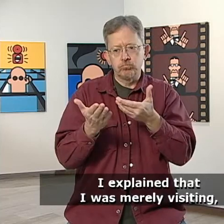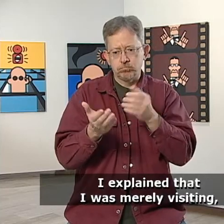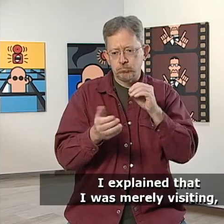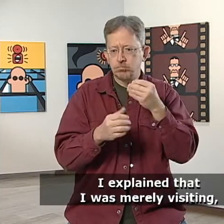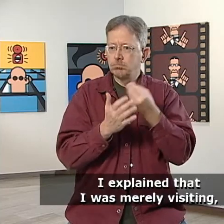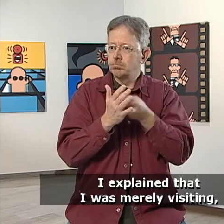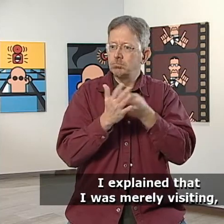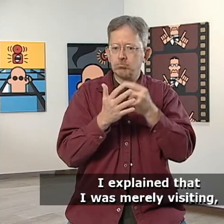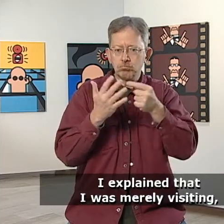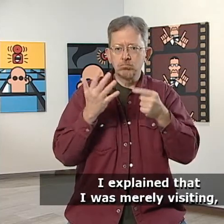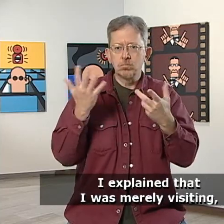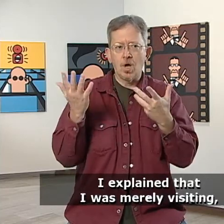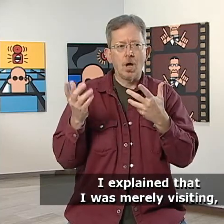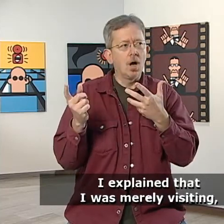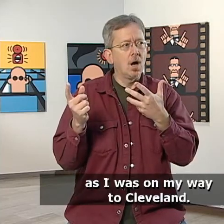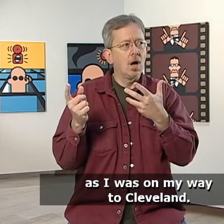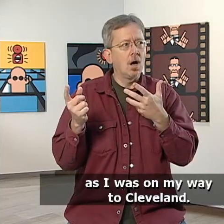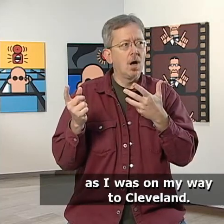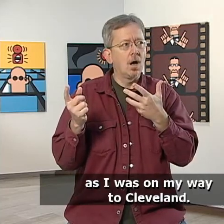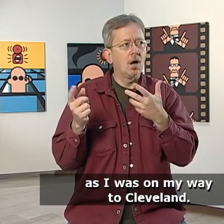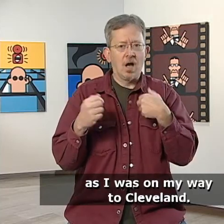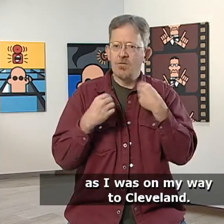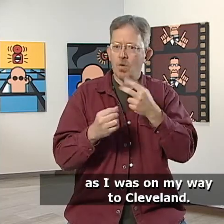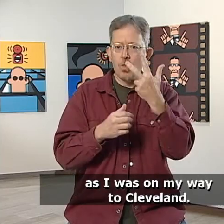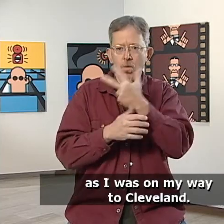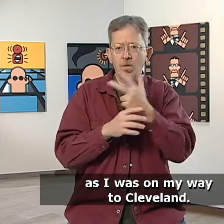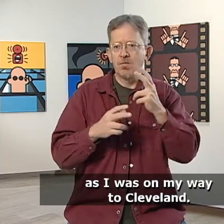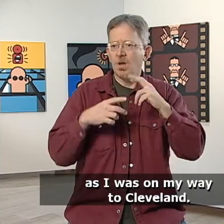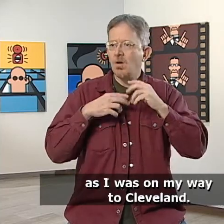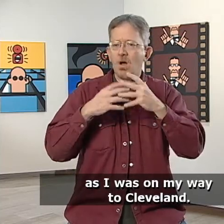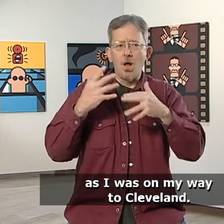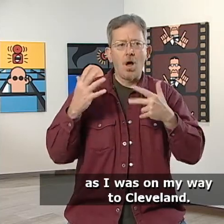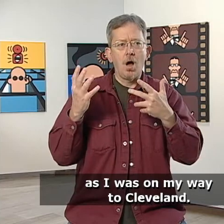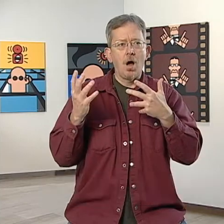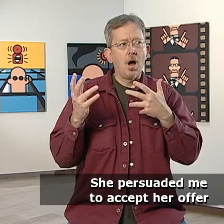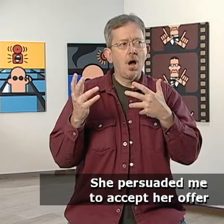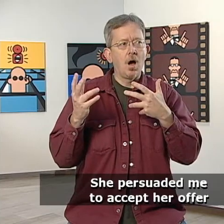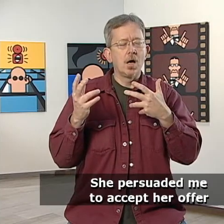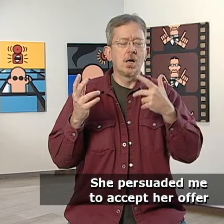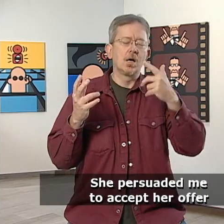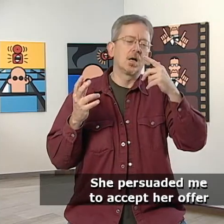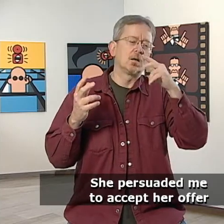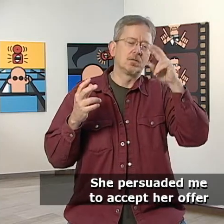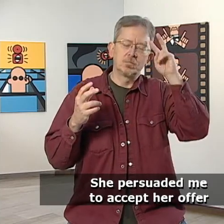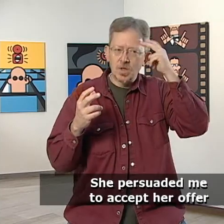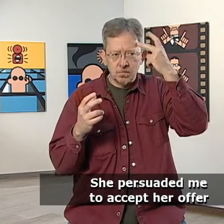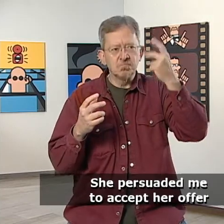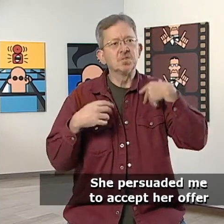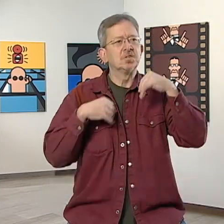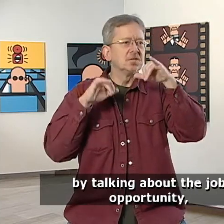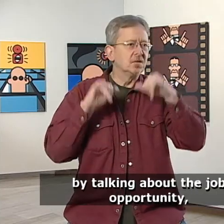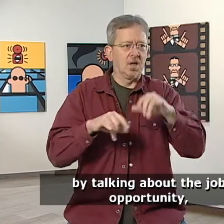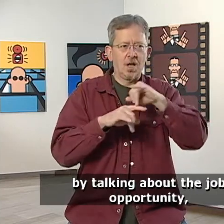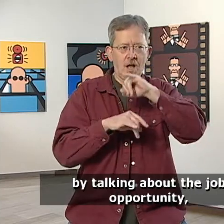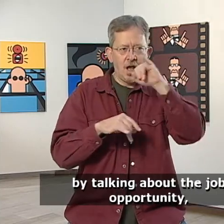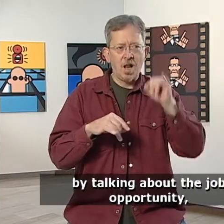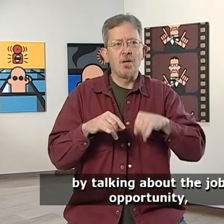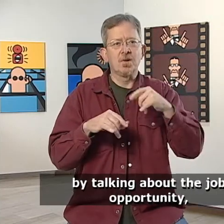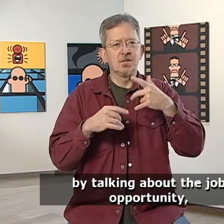I explained that I was merely visiting as I was on my way to Cleveland. She persuaded me to accept her offer by talking